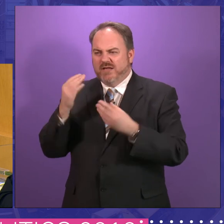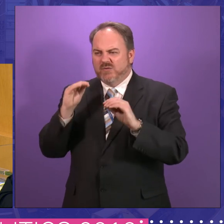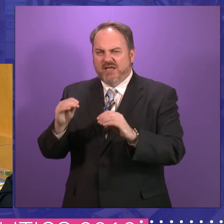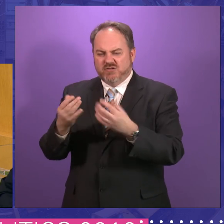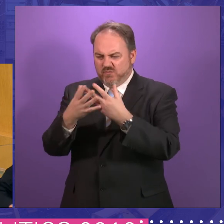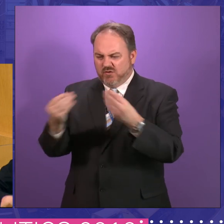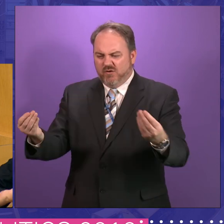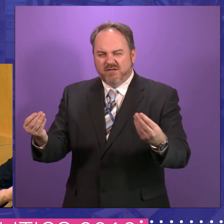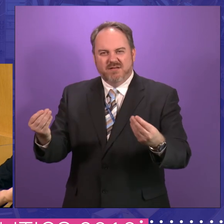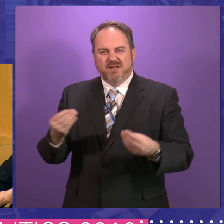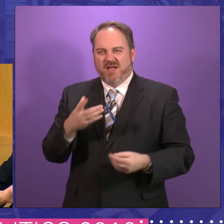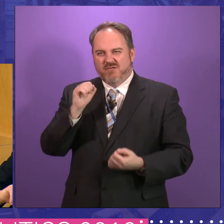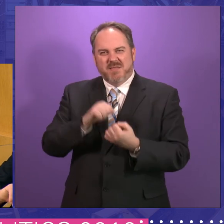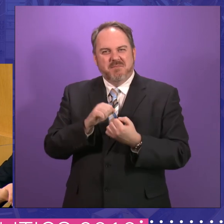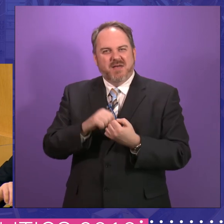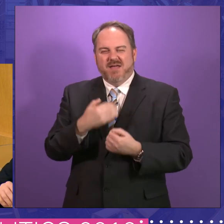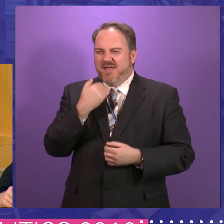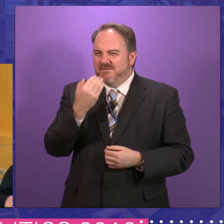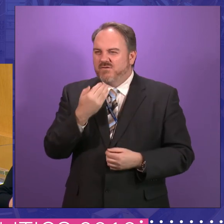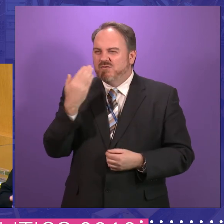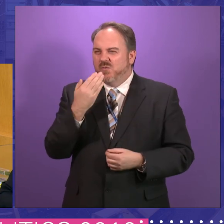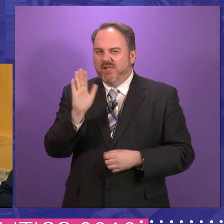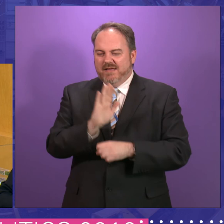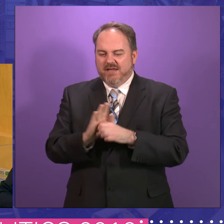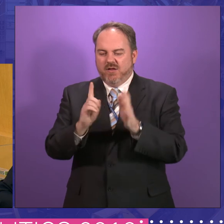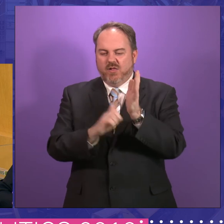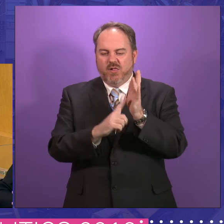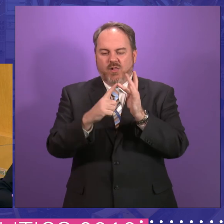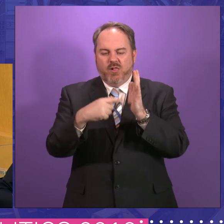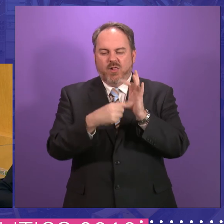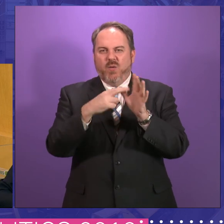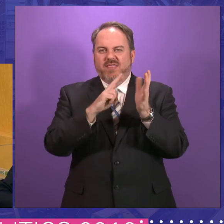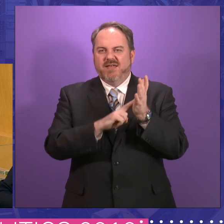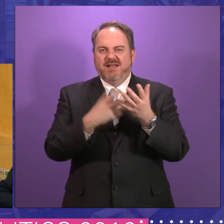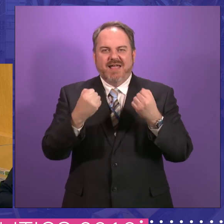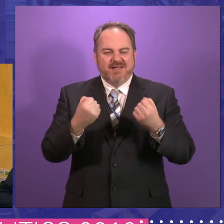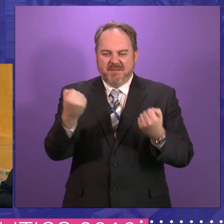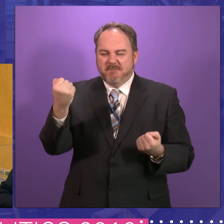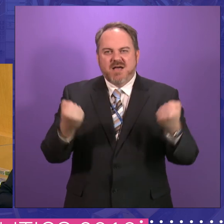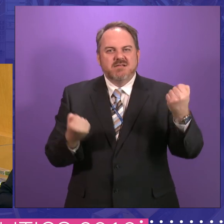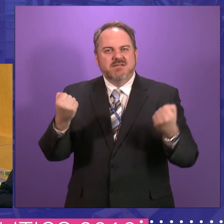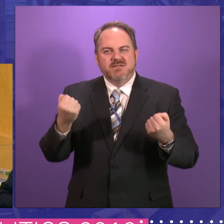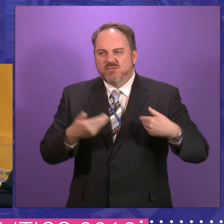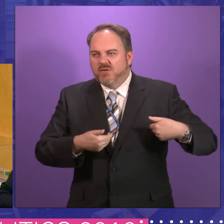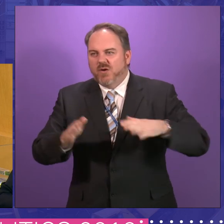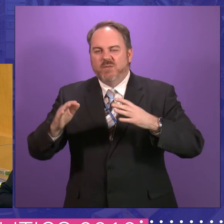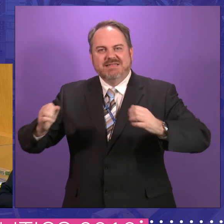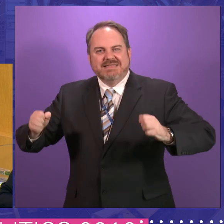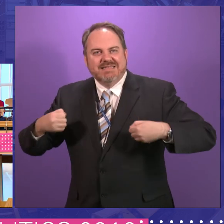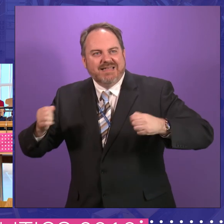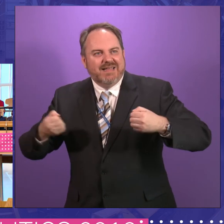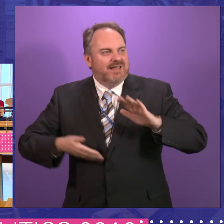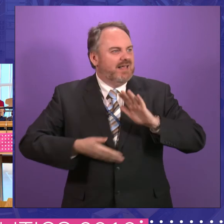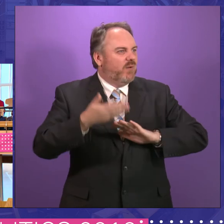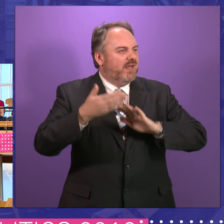school in Lothian region had a school bus that took people out. They had skiing. They had teachers who got time off to take, take kids away. This